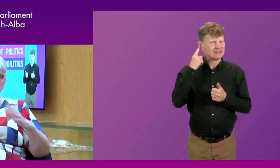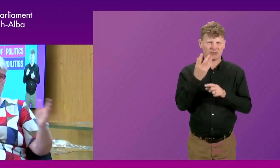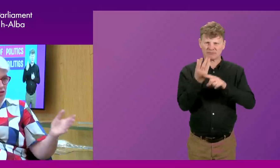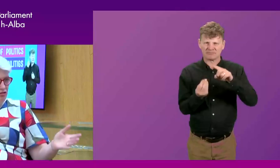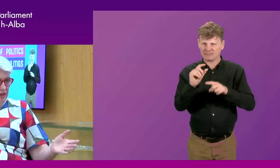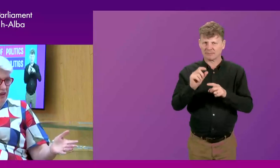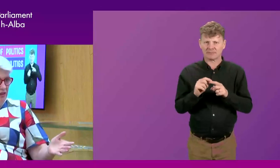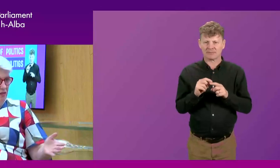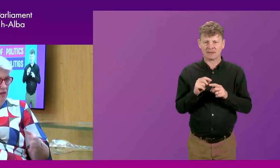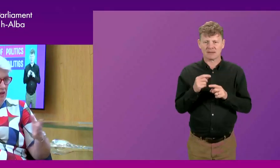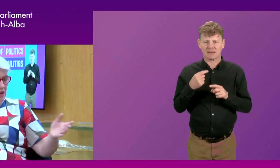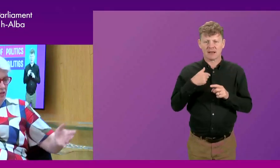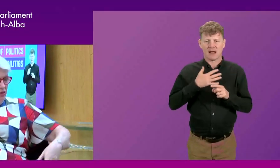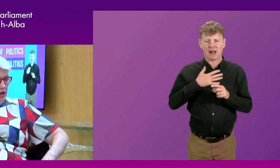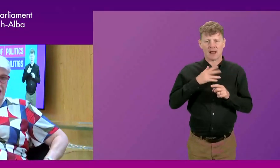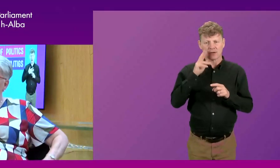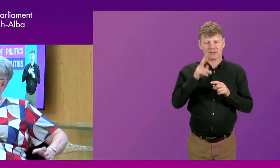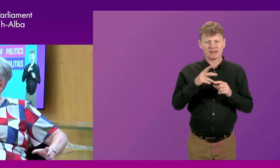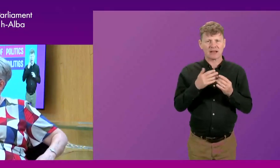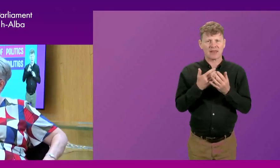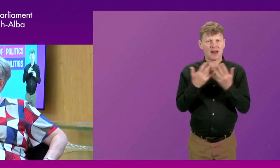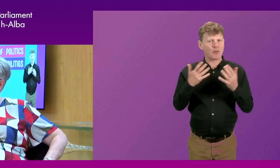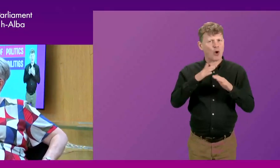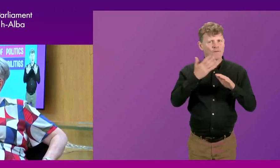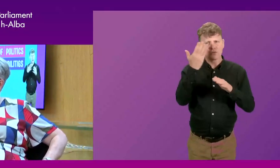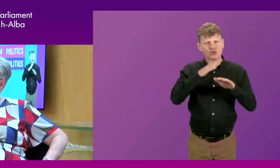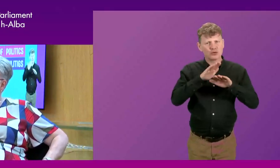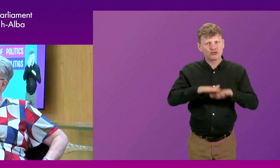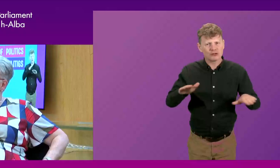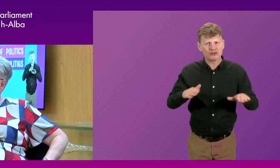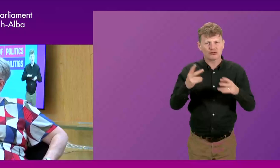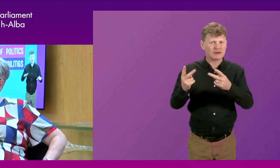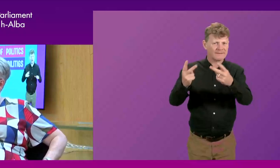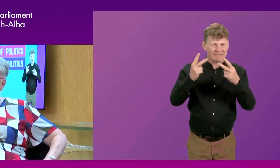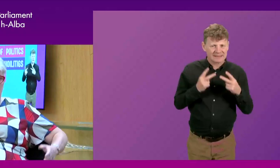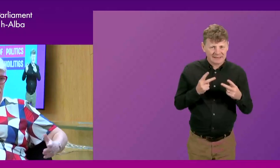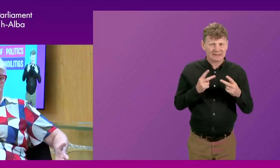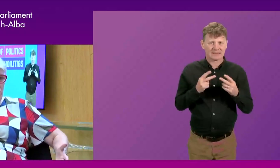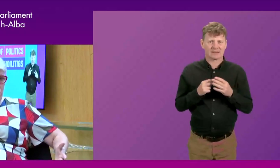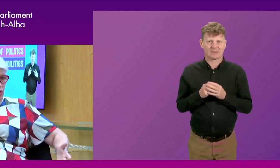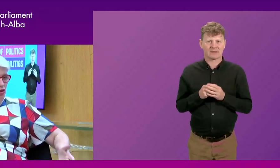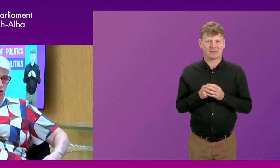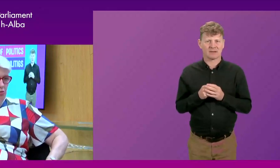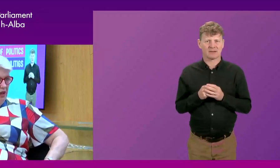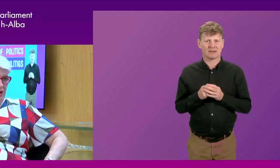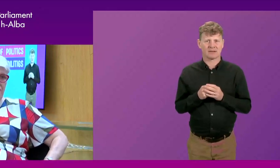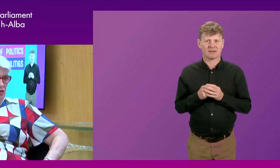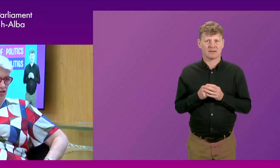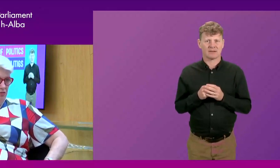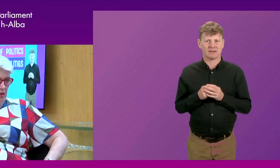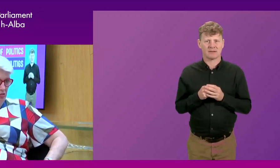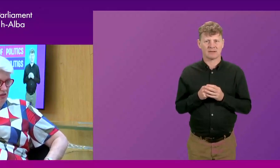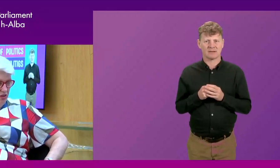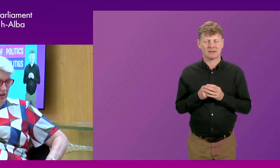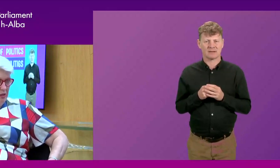see the number of school children that are out in the foyer that are coming to visit and all of that. People that would not normally have ever